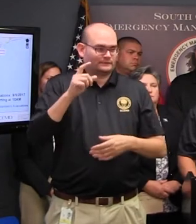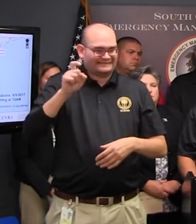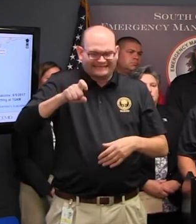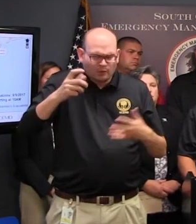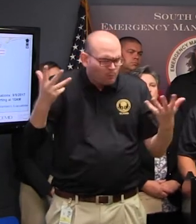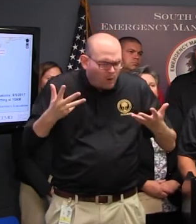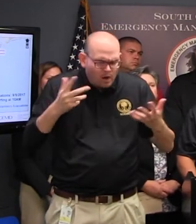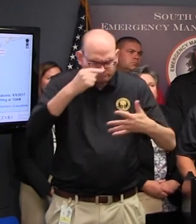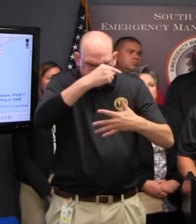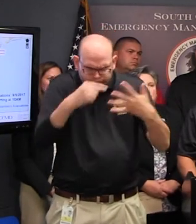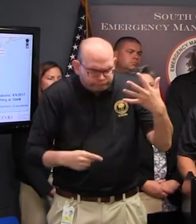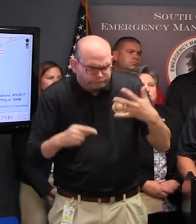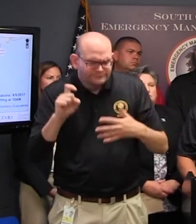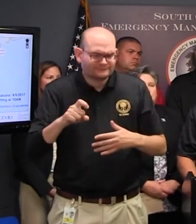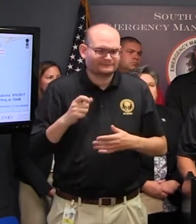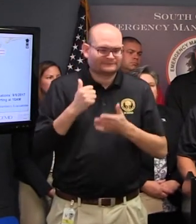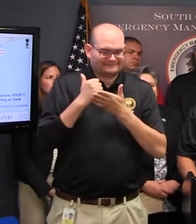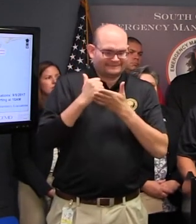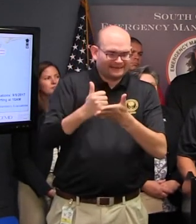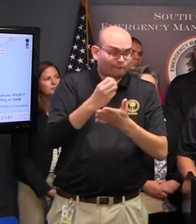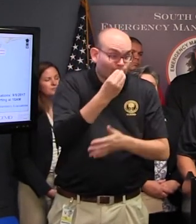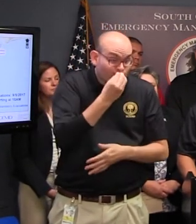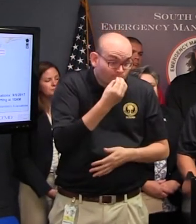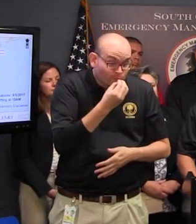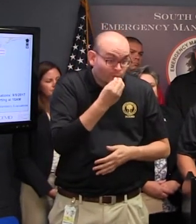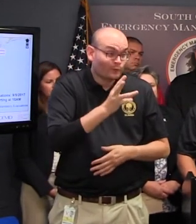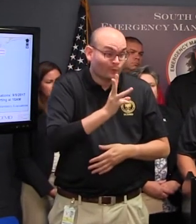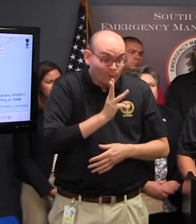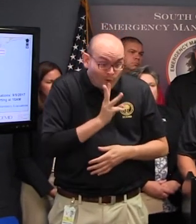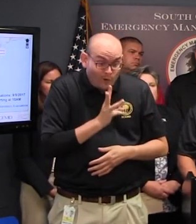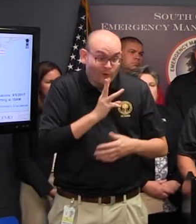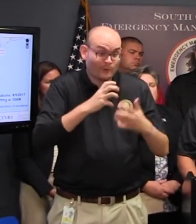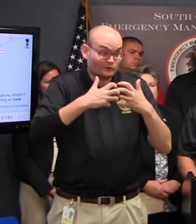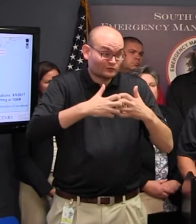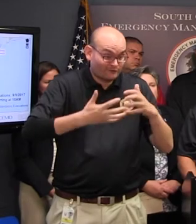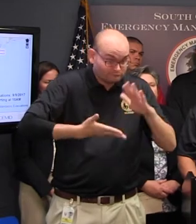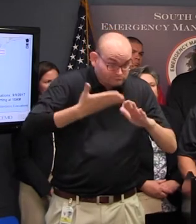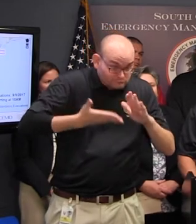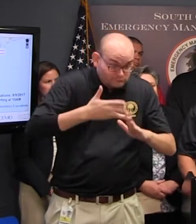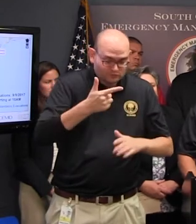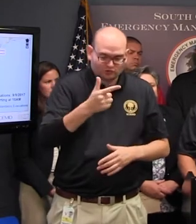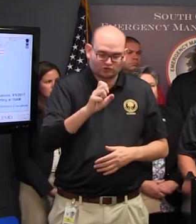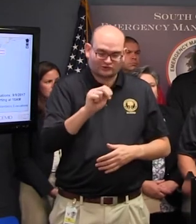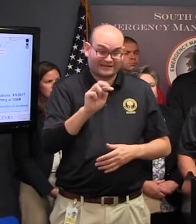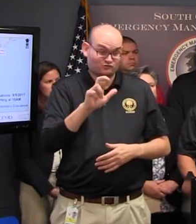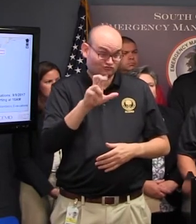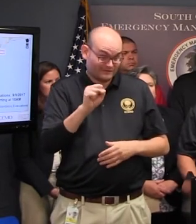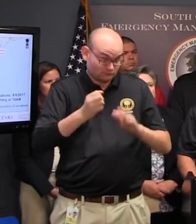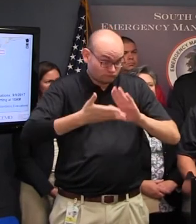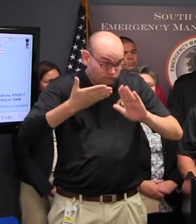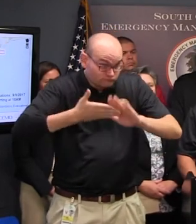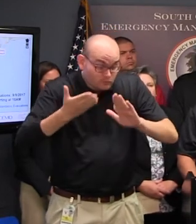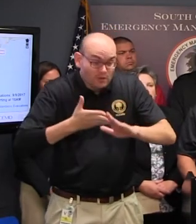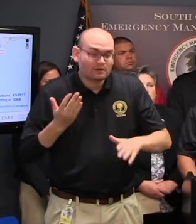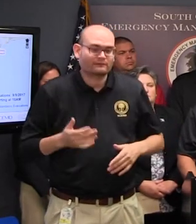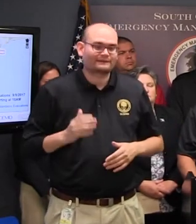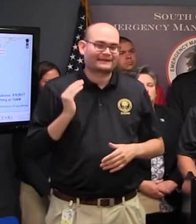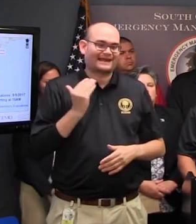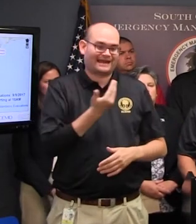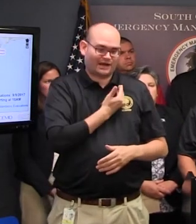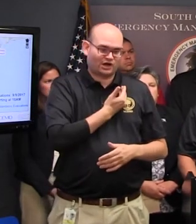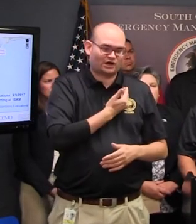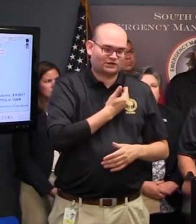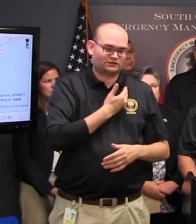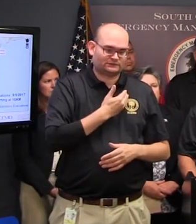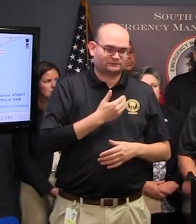to food to water and we're actively filling those right now we have local our personnel embedded in